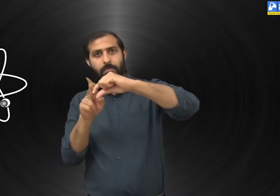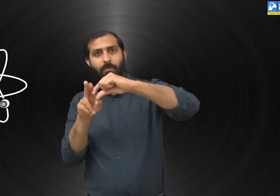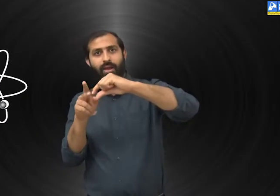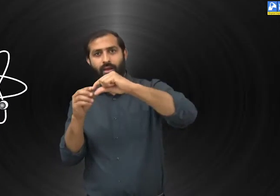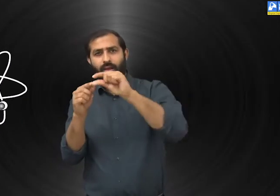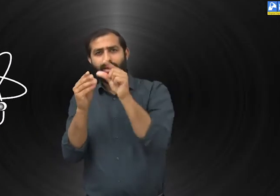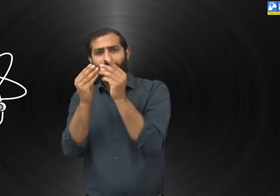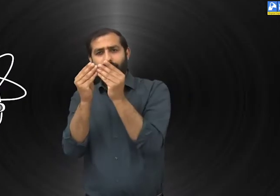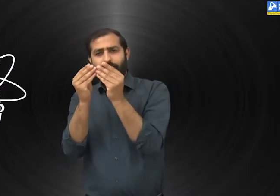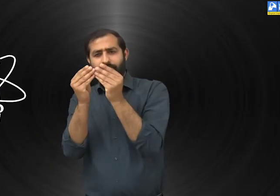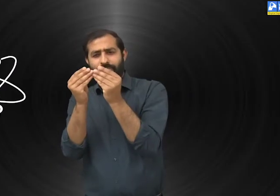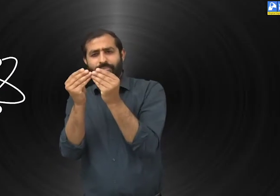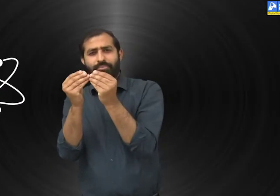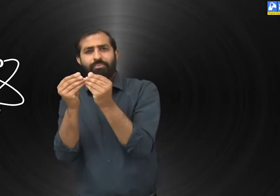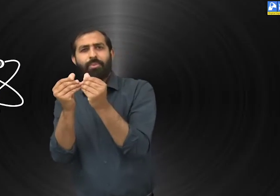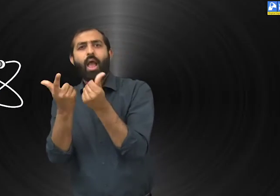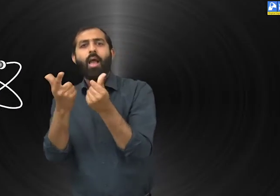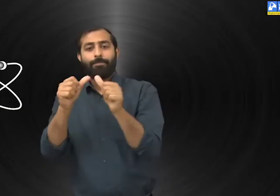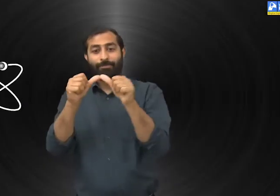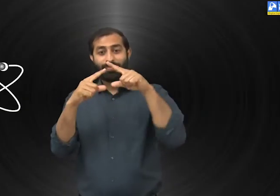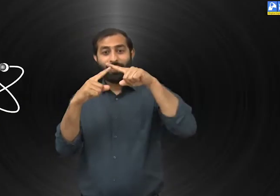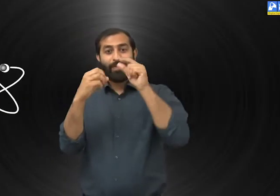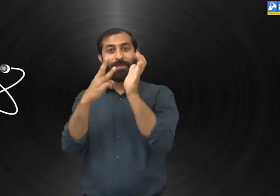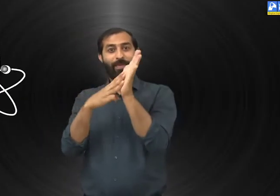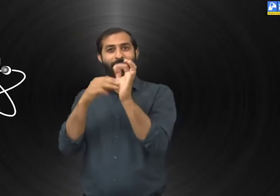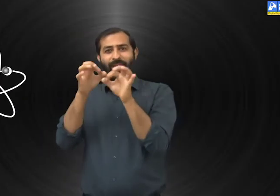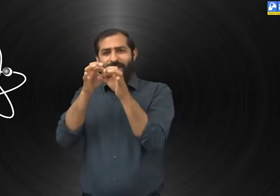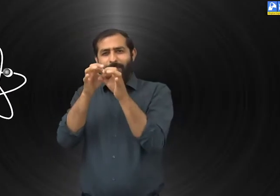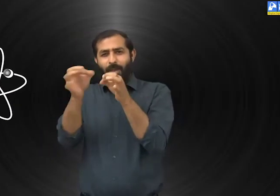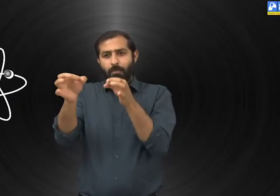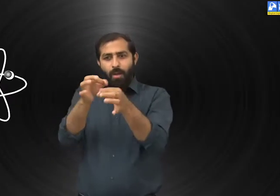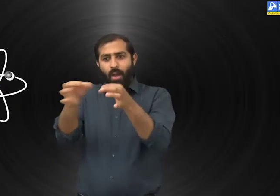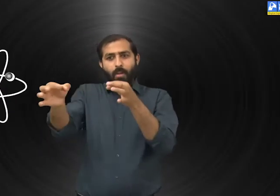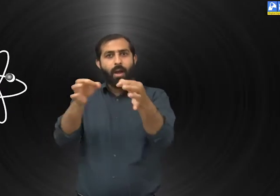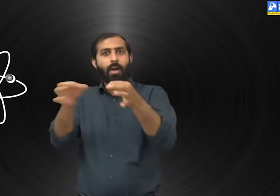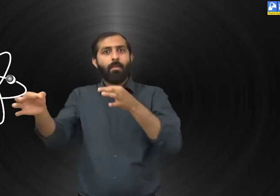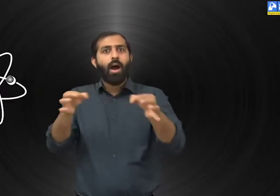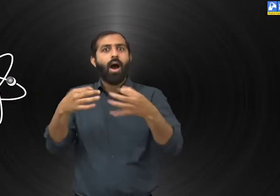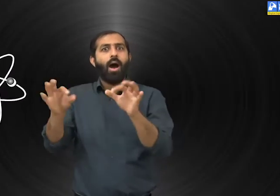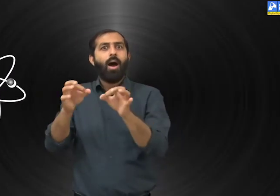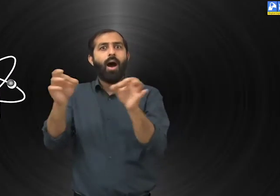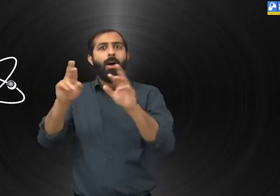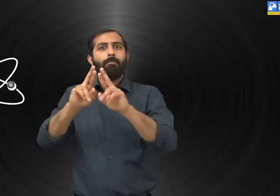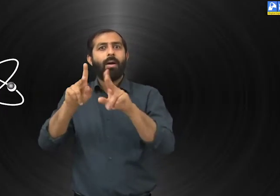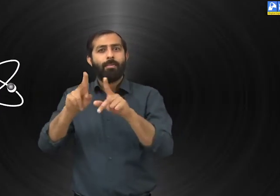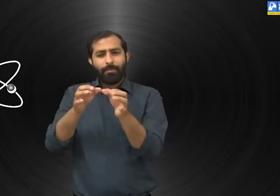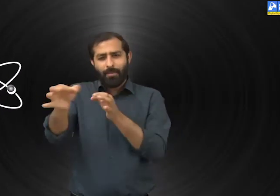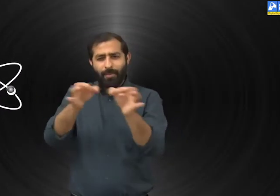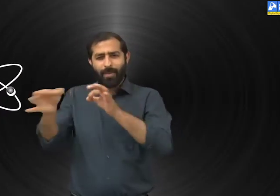Because the polar water molecules attract the negative and positive ions on the polar sucrose molecules which make